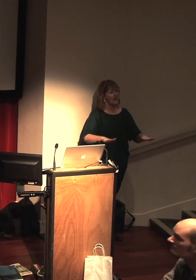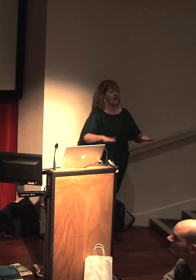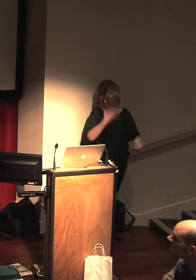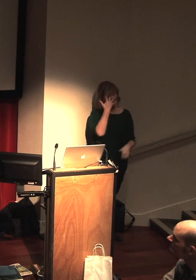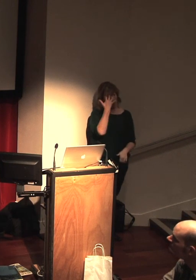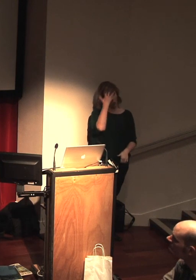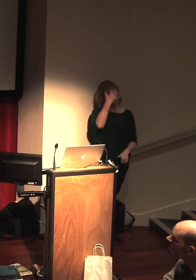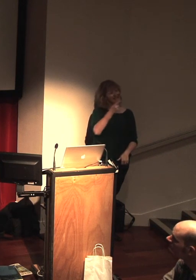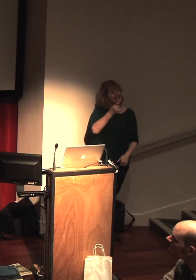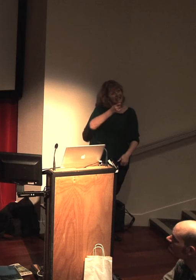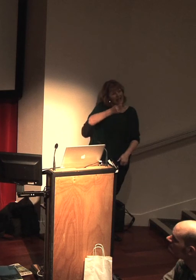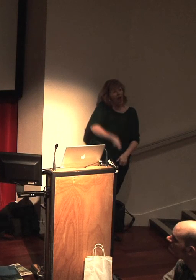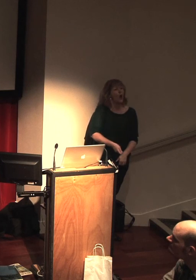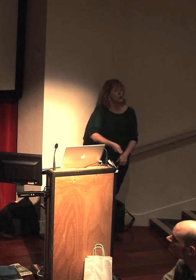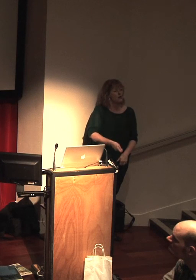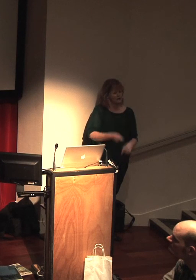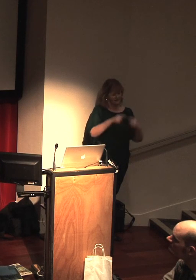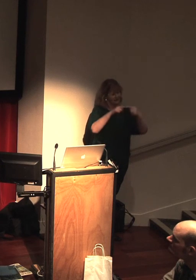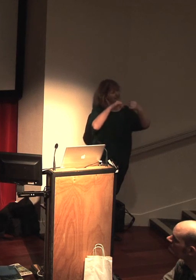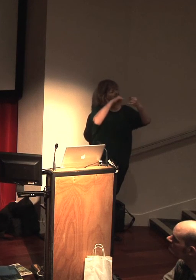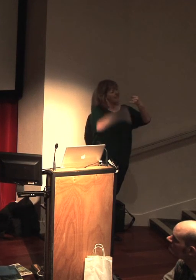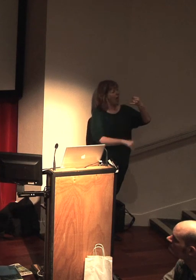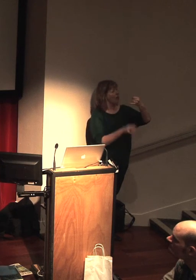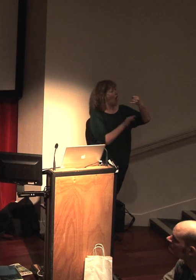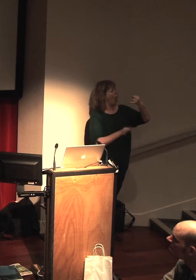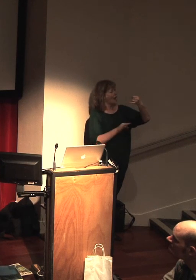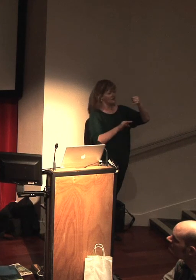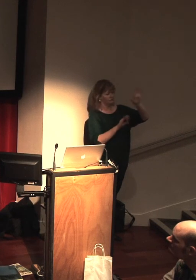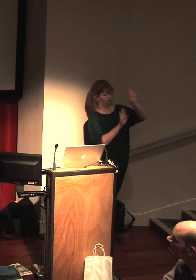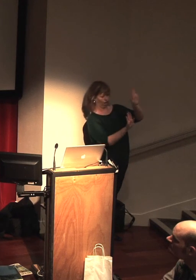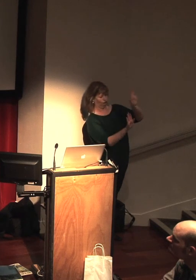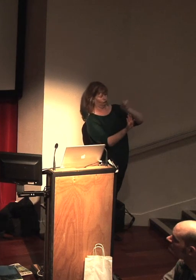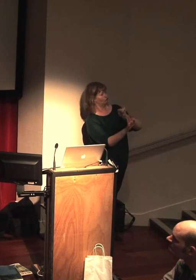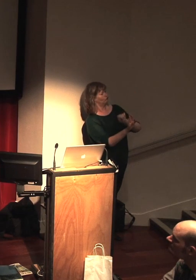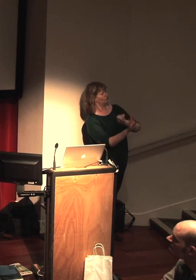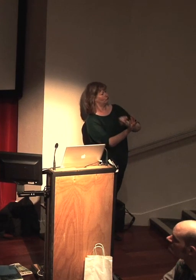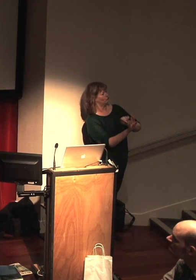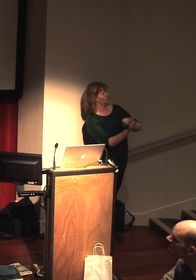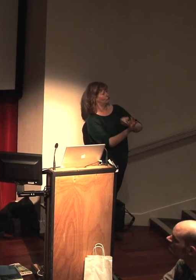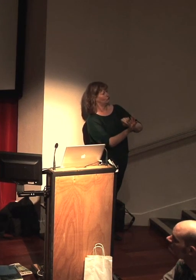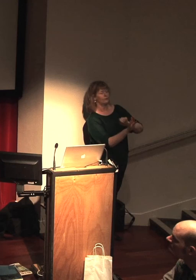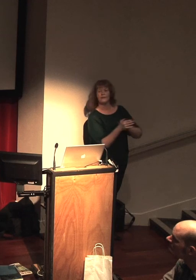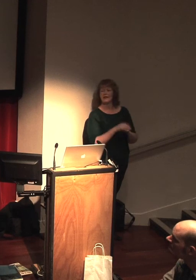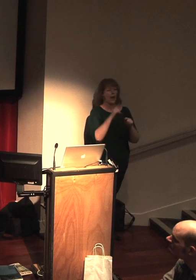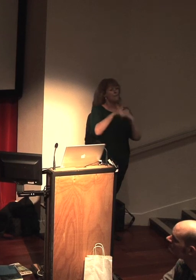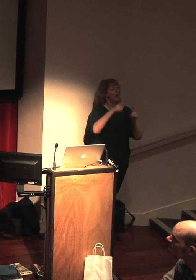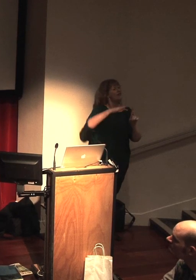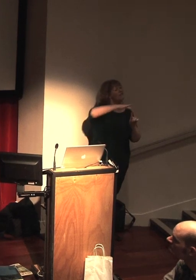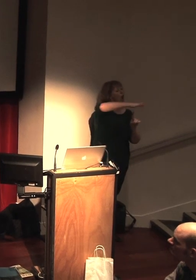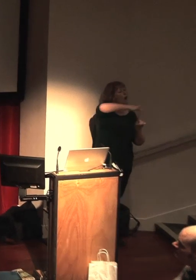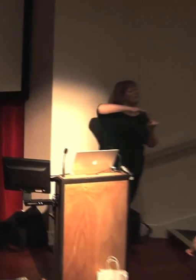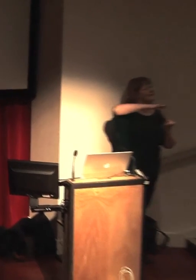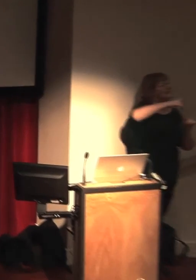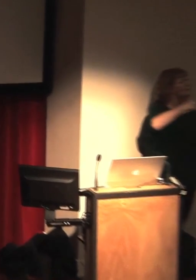balanced the industry and environment well and that's really looking at the tourism